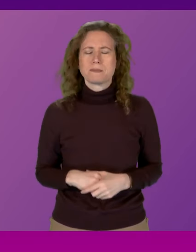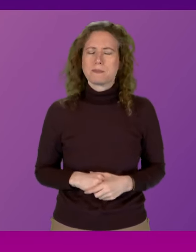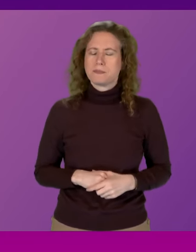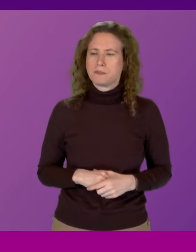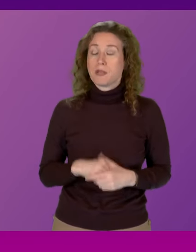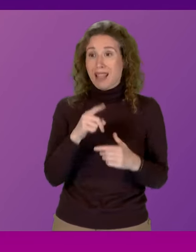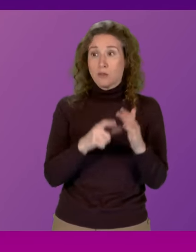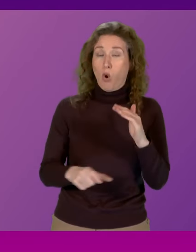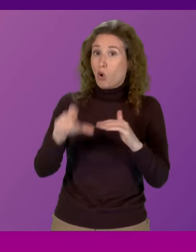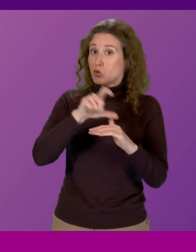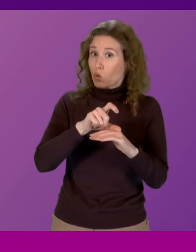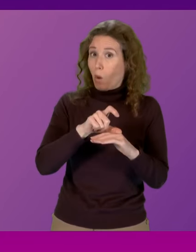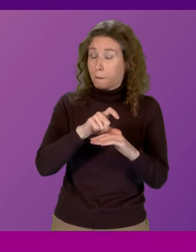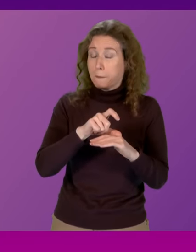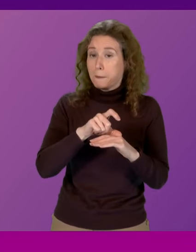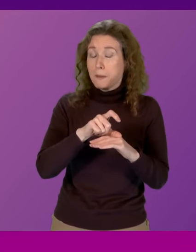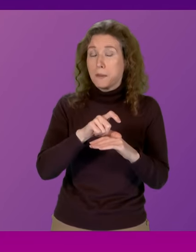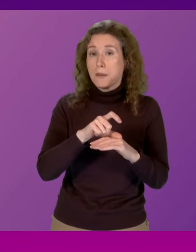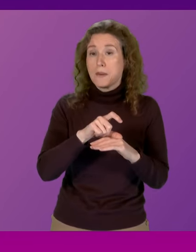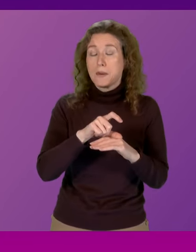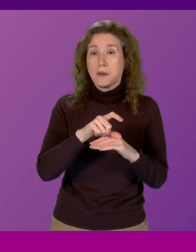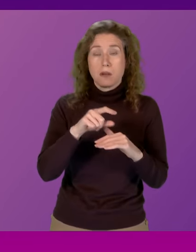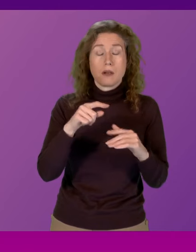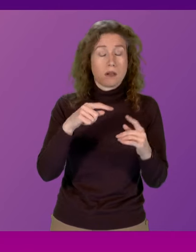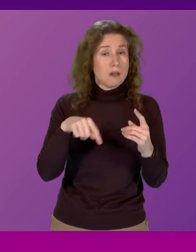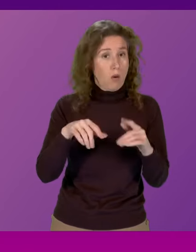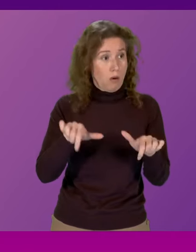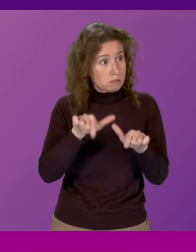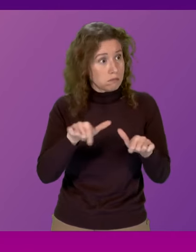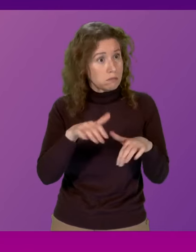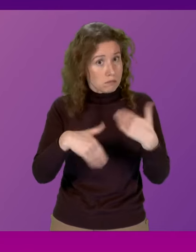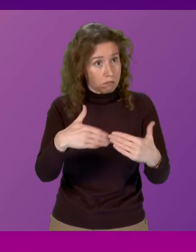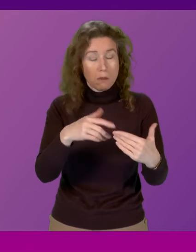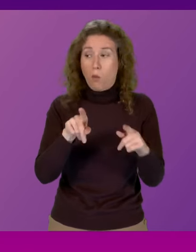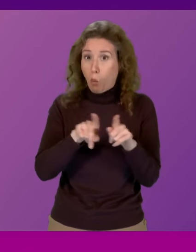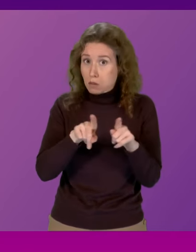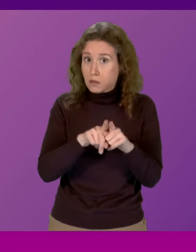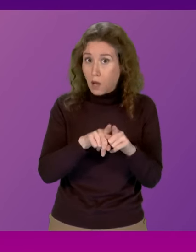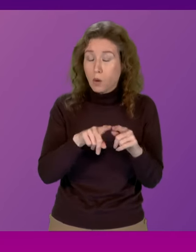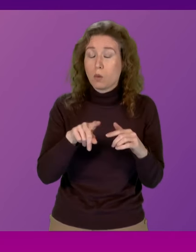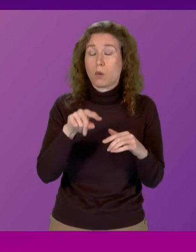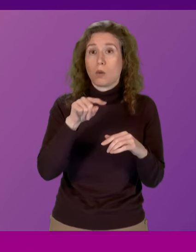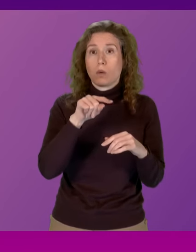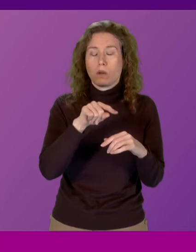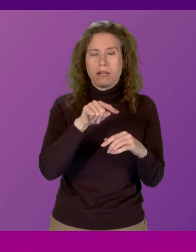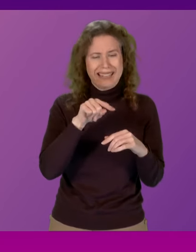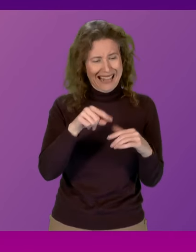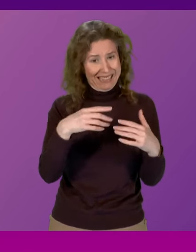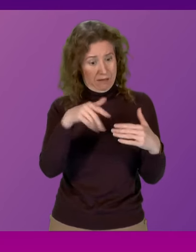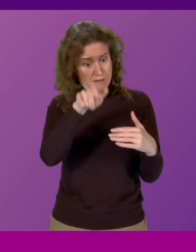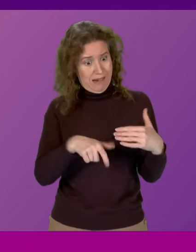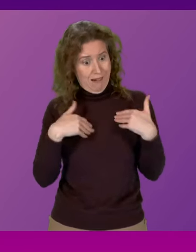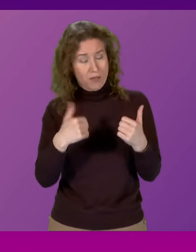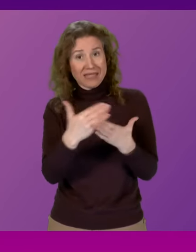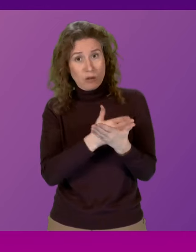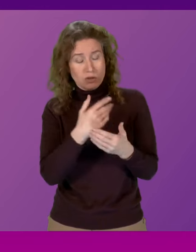On top of that, of course, this is the Health Secretary that